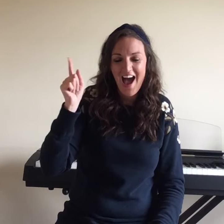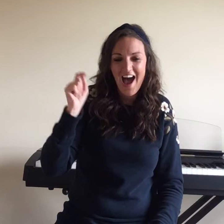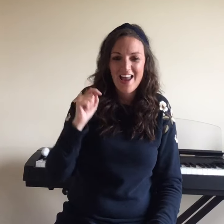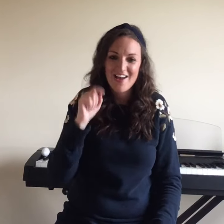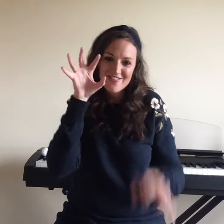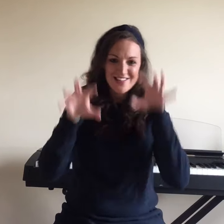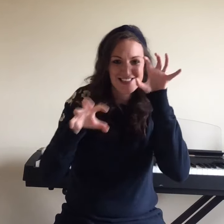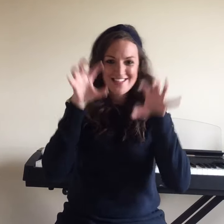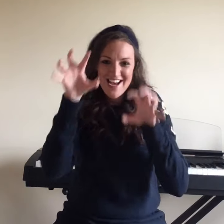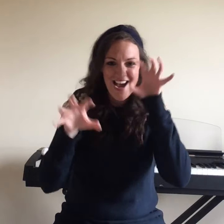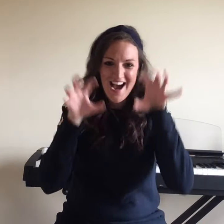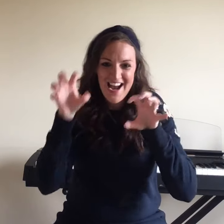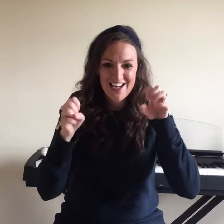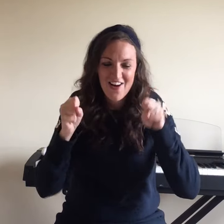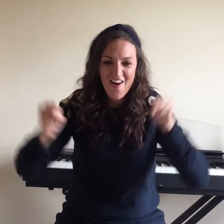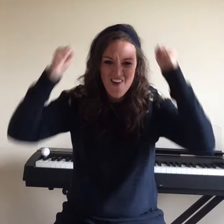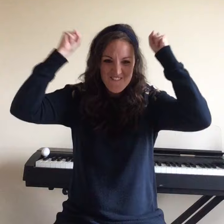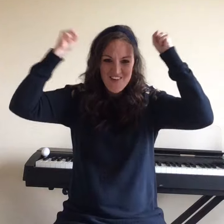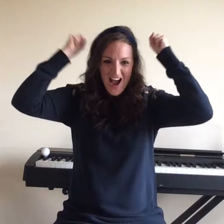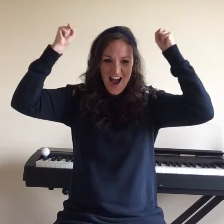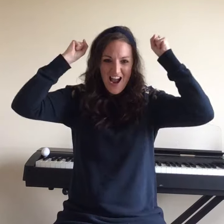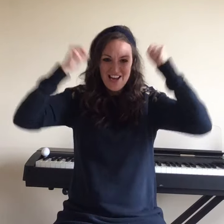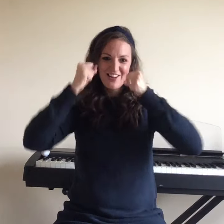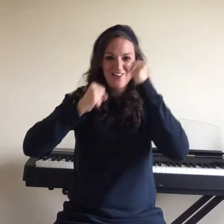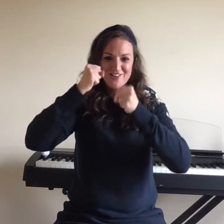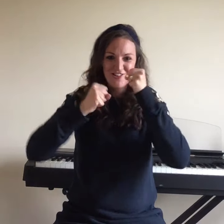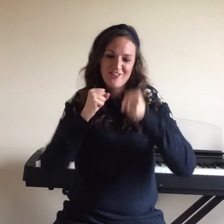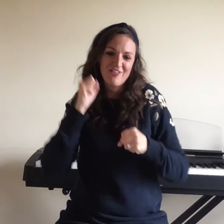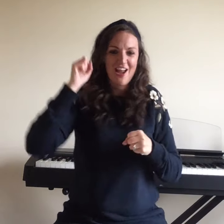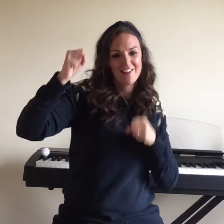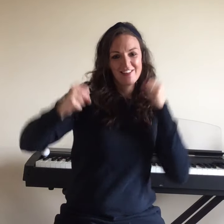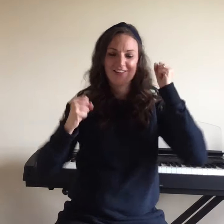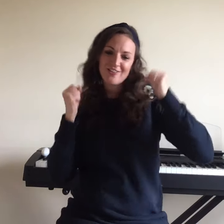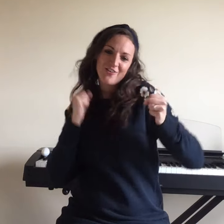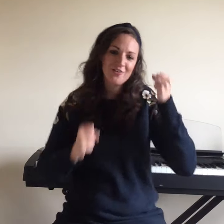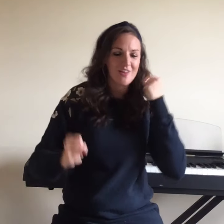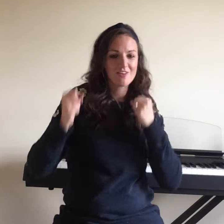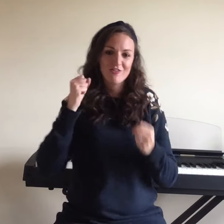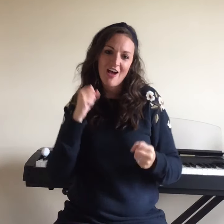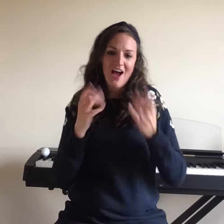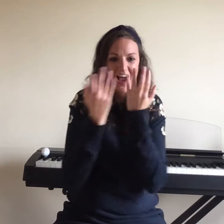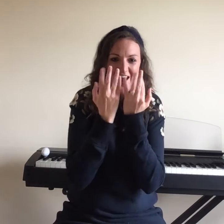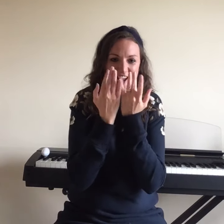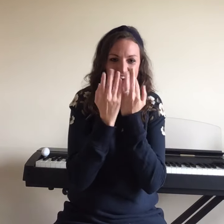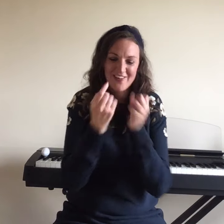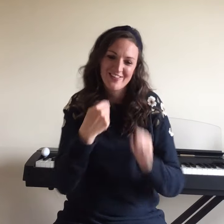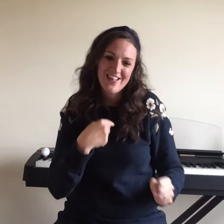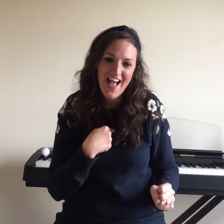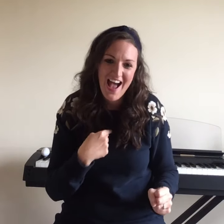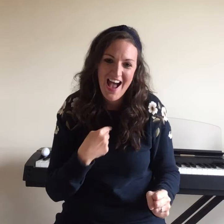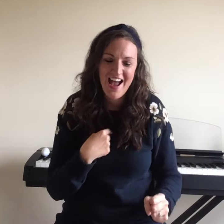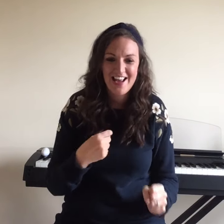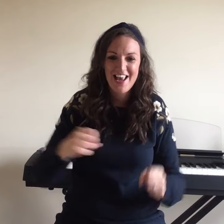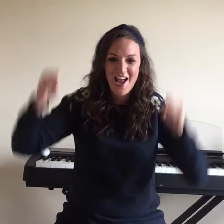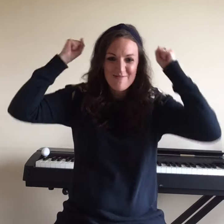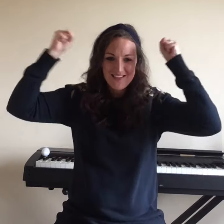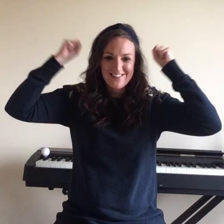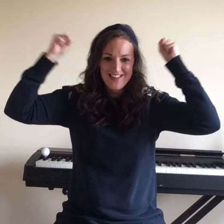eye of the tiger The fire, dancing through the fire Cause I am a